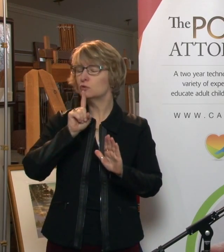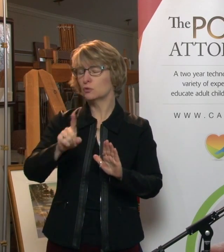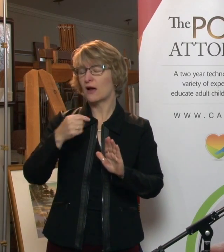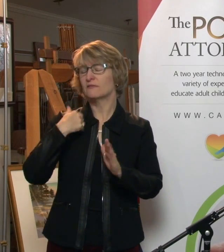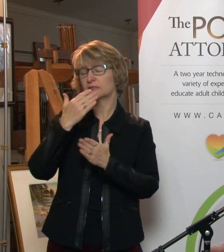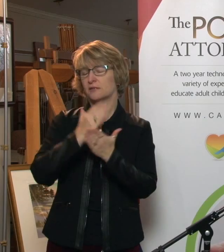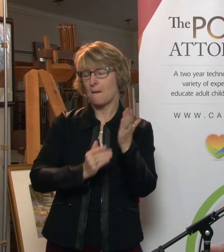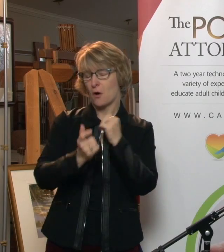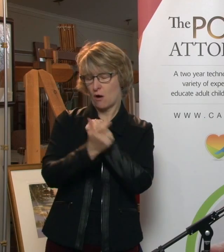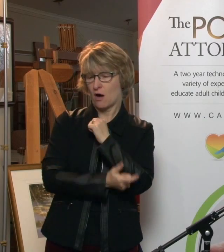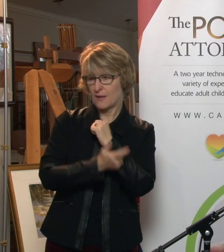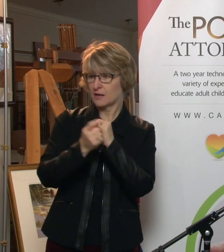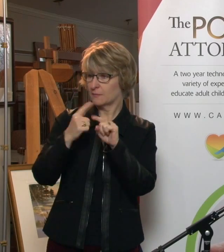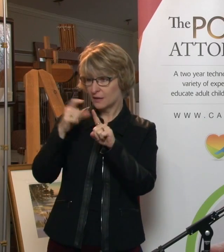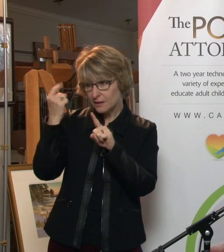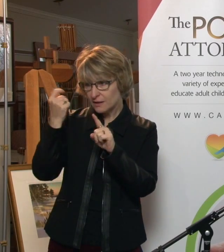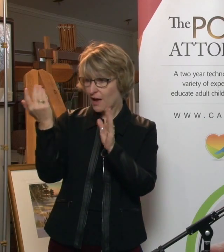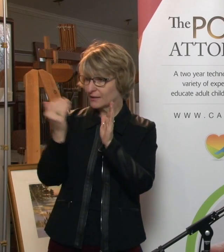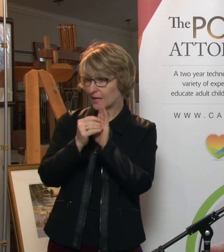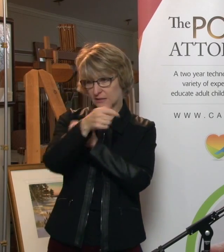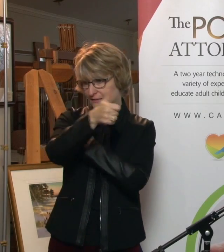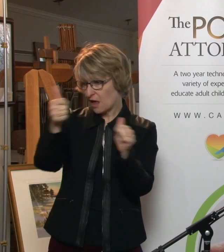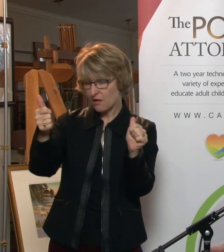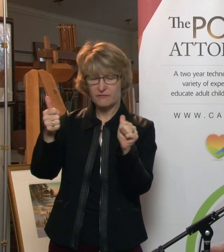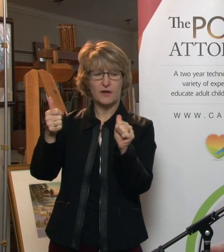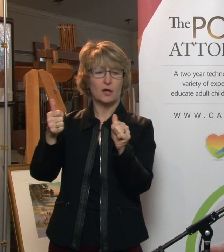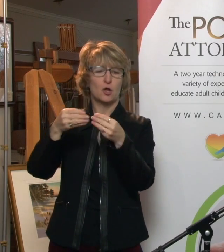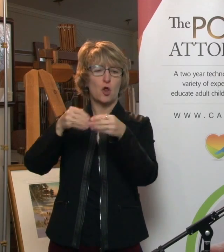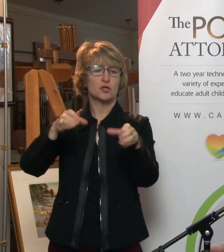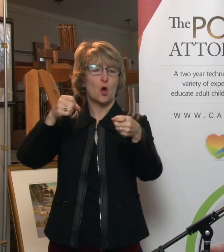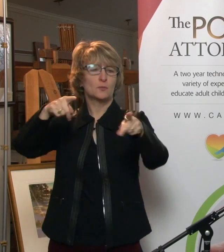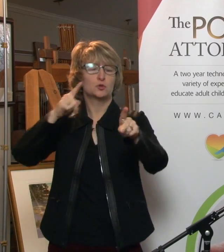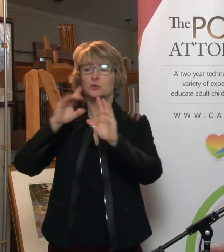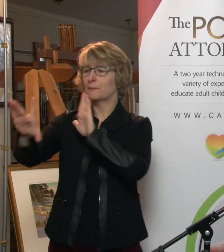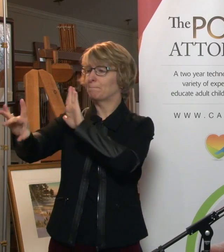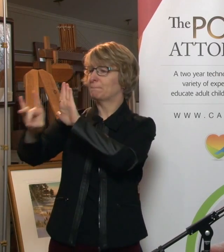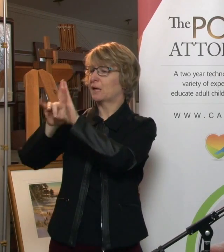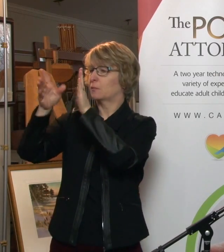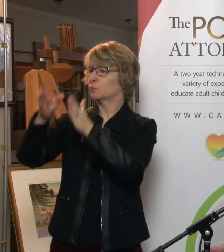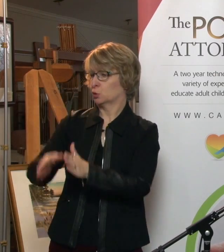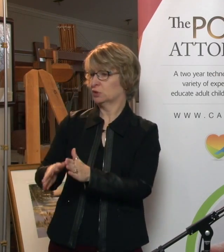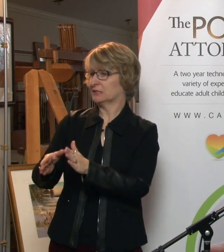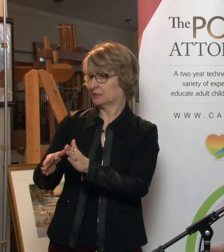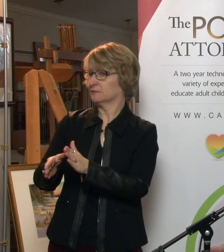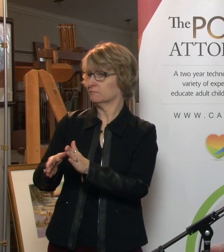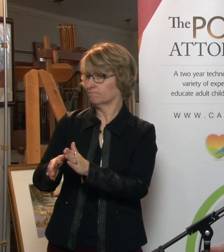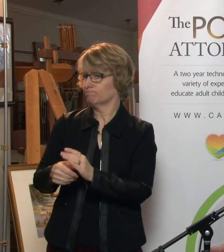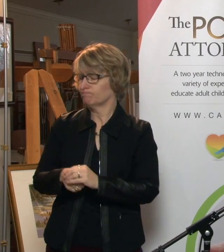again, you have lost the ability to choose the attorney of your choice to make these decisions for you.